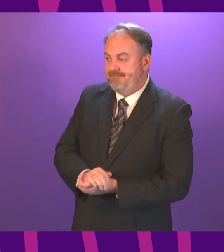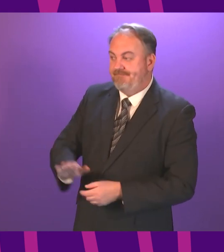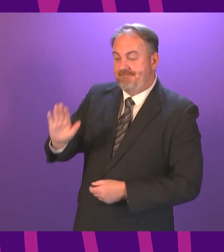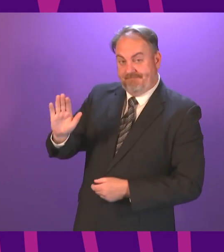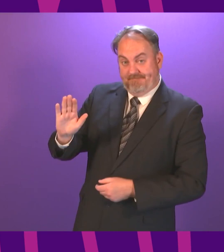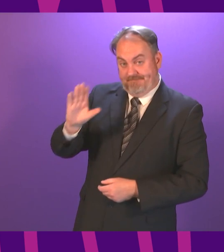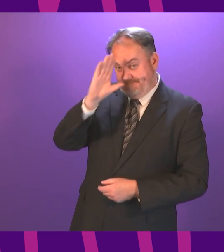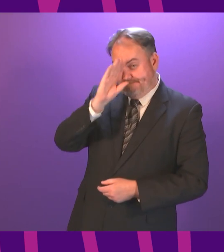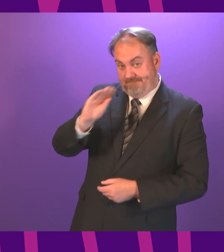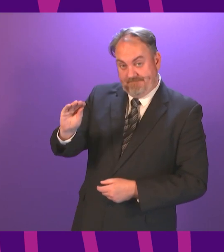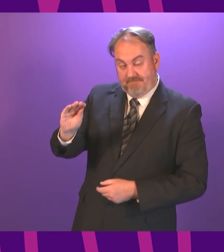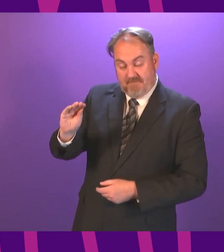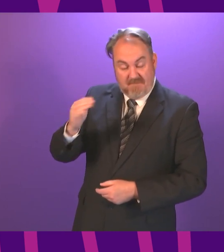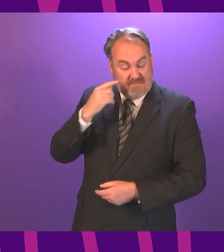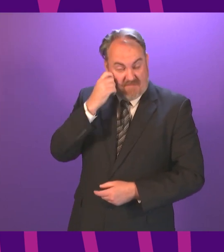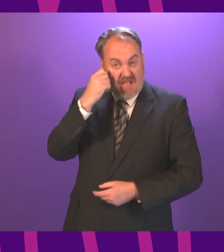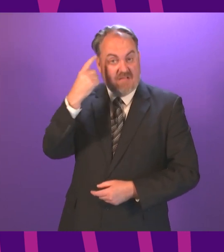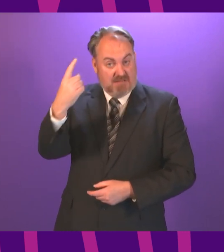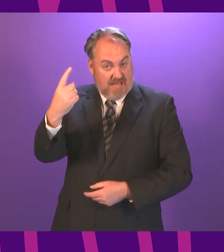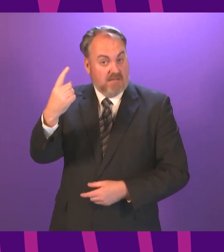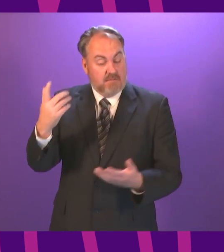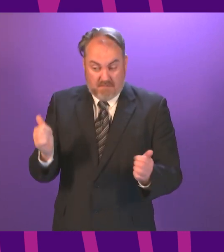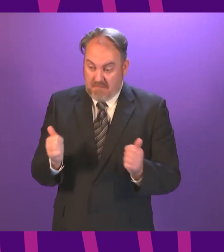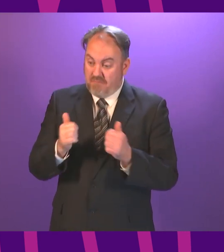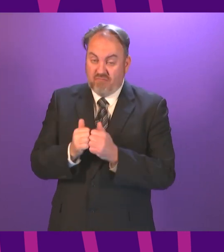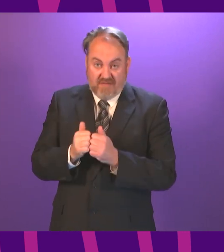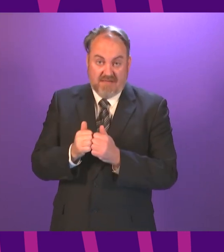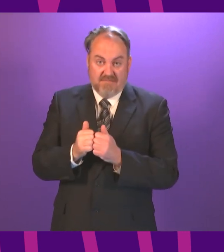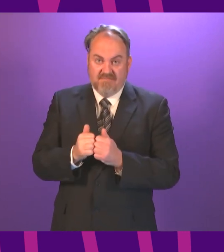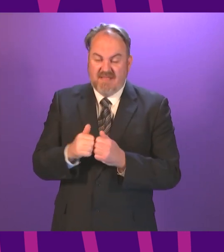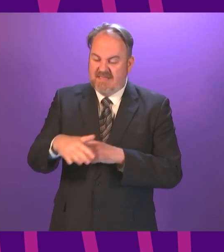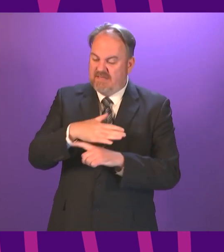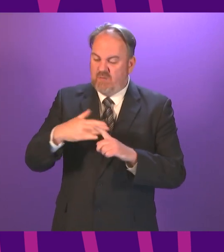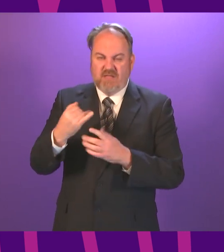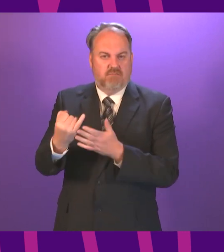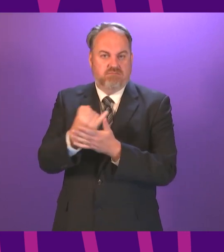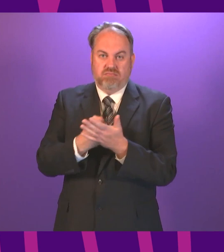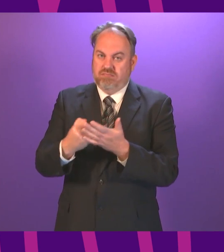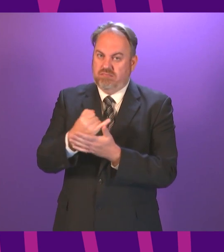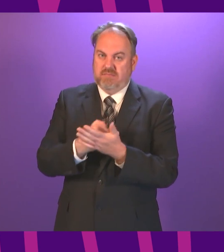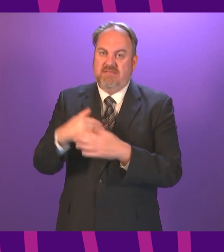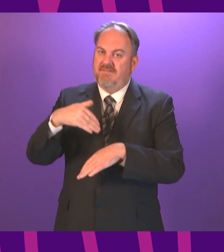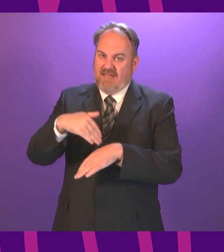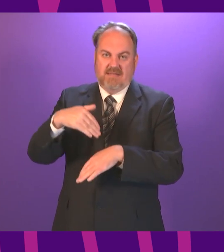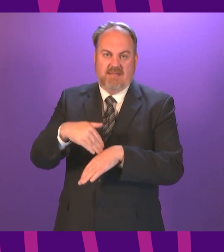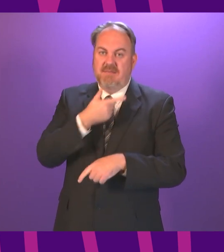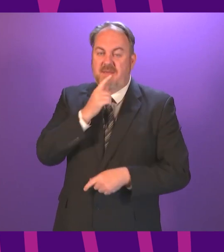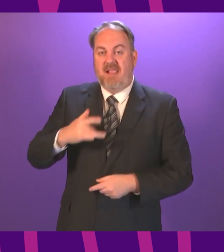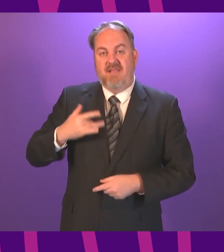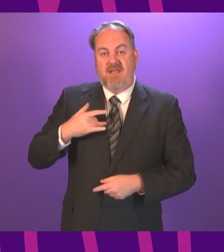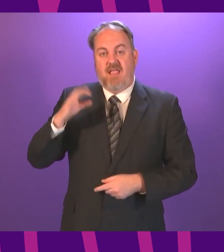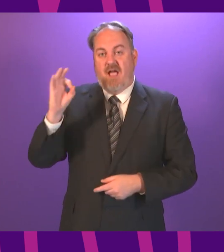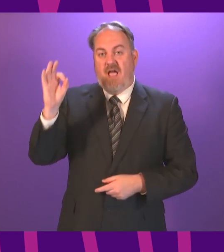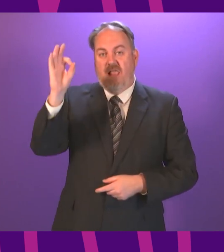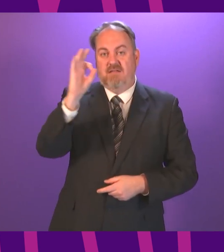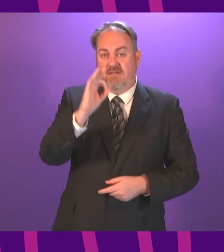I entirely recognise the intolerable nature of the situation for islanders on an individual and economic basis. I also